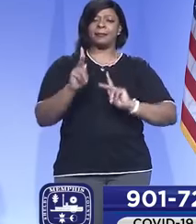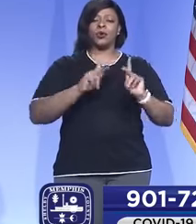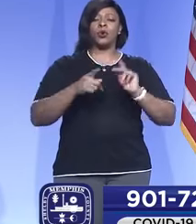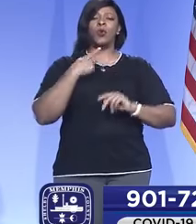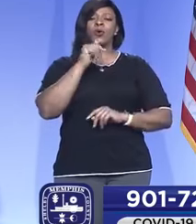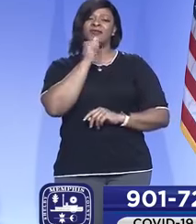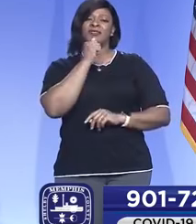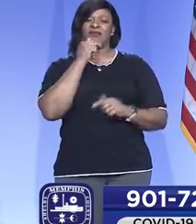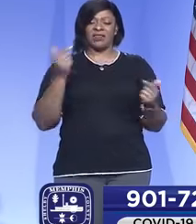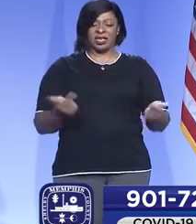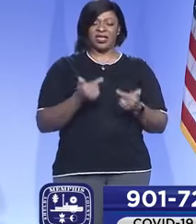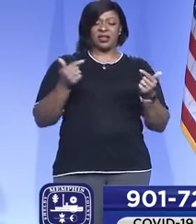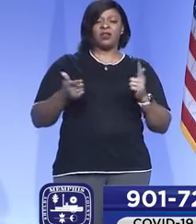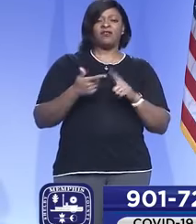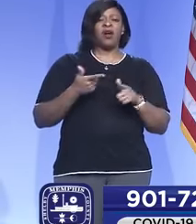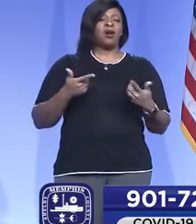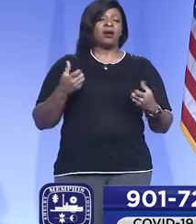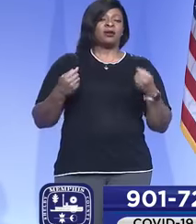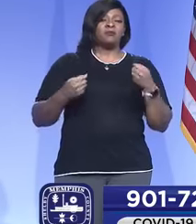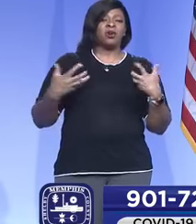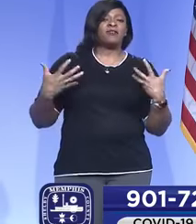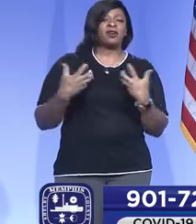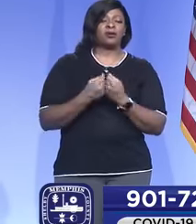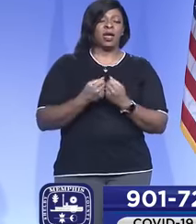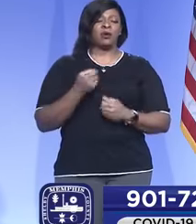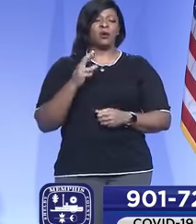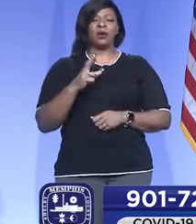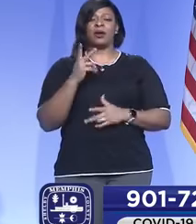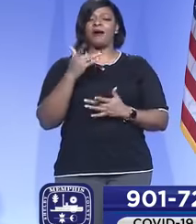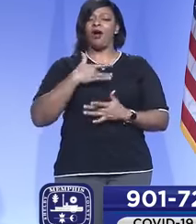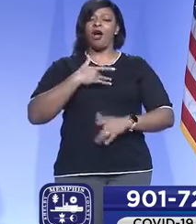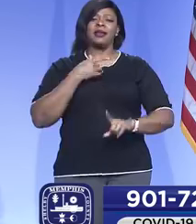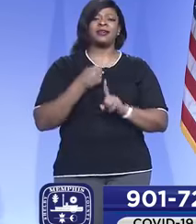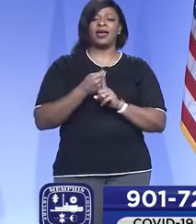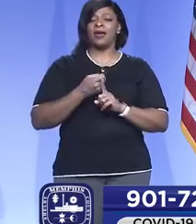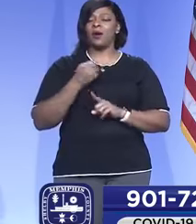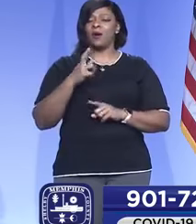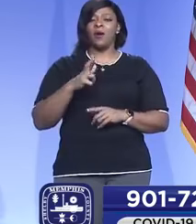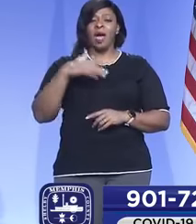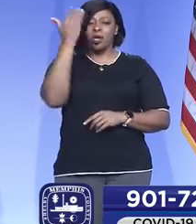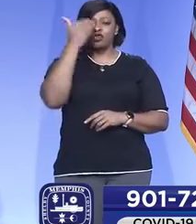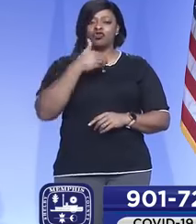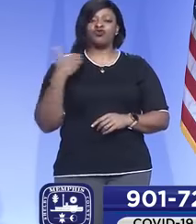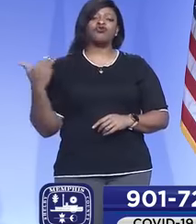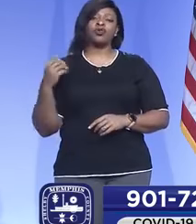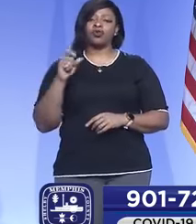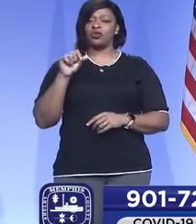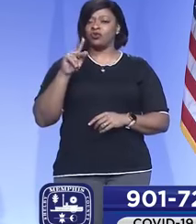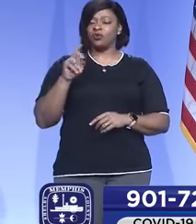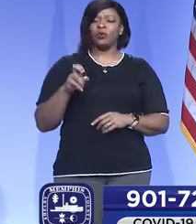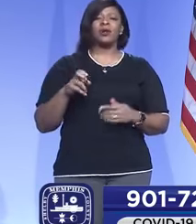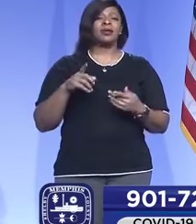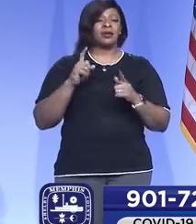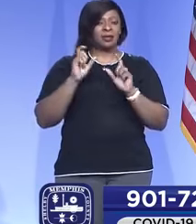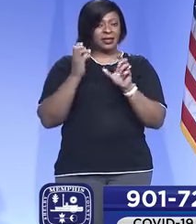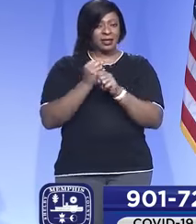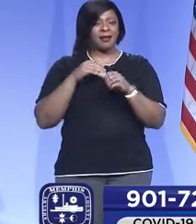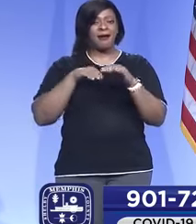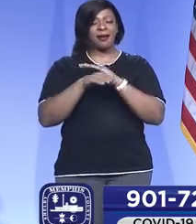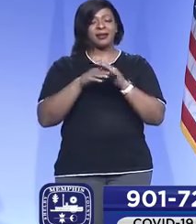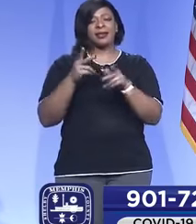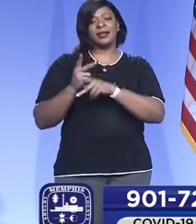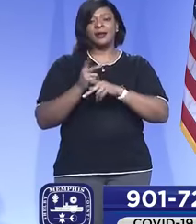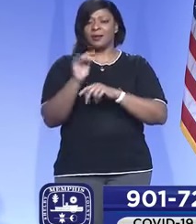suffer injuries from a motor vehicle crash or someone who suffers a heart attack or suffers a stroke to be able to access care